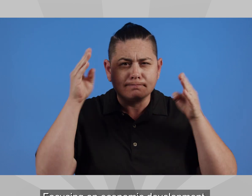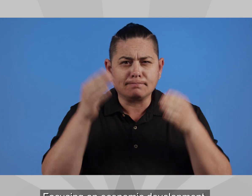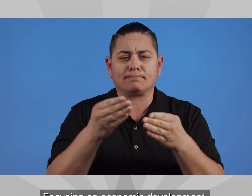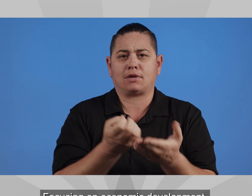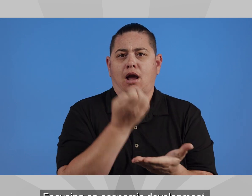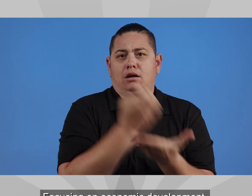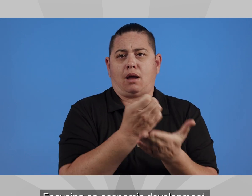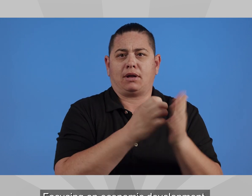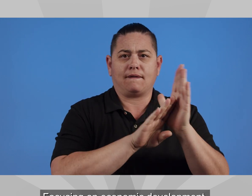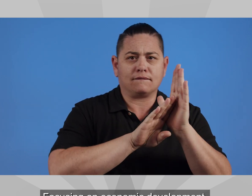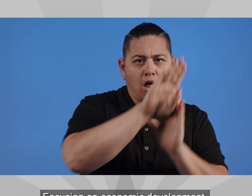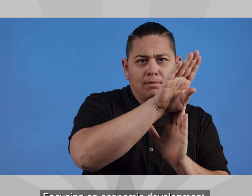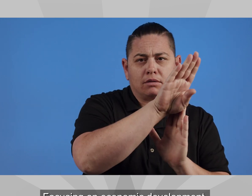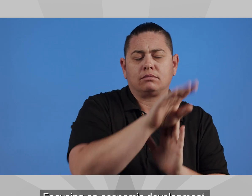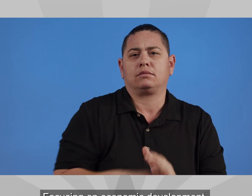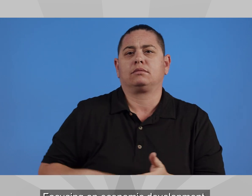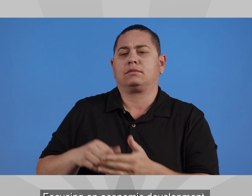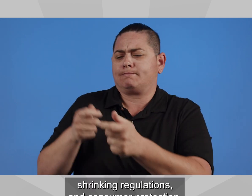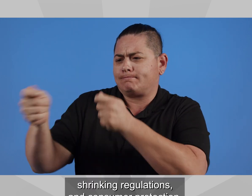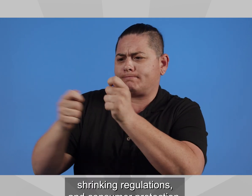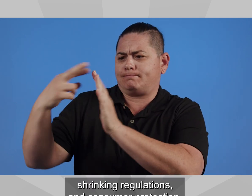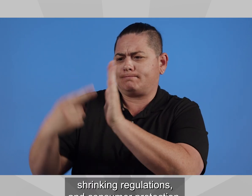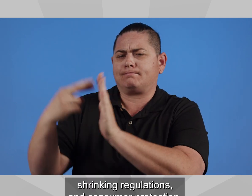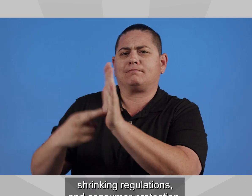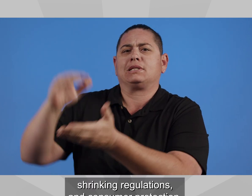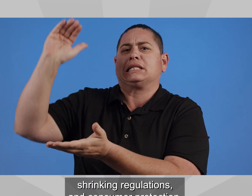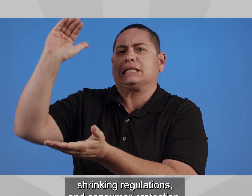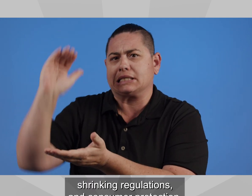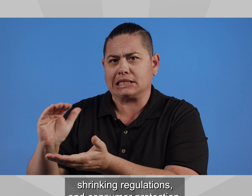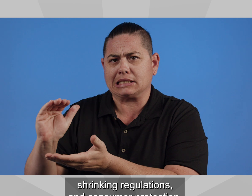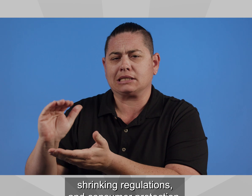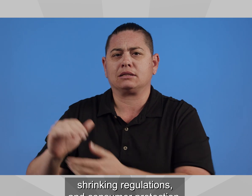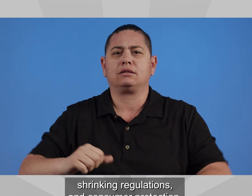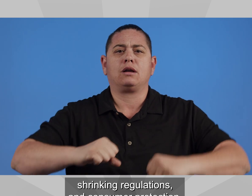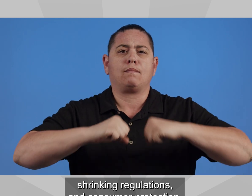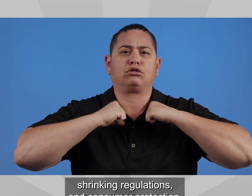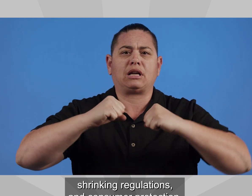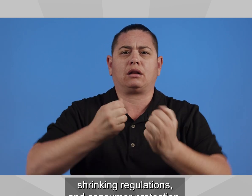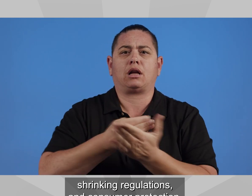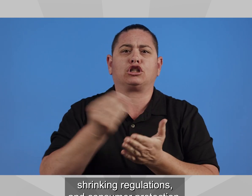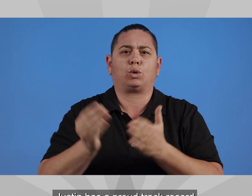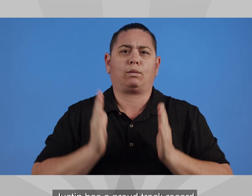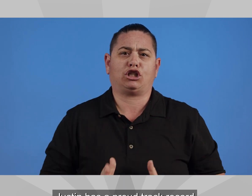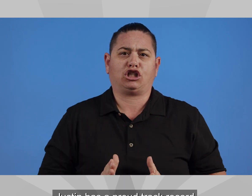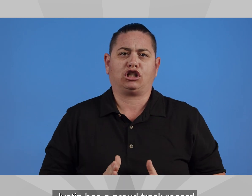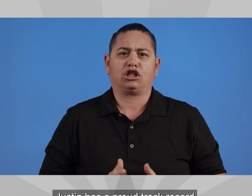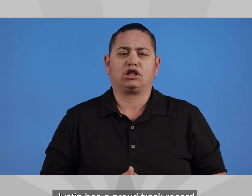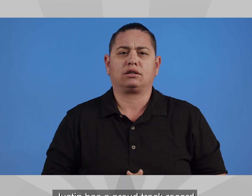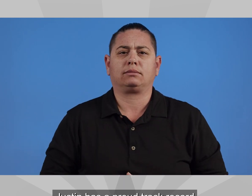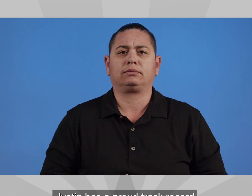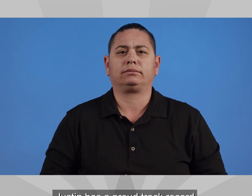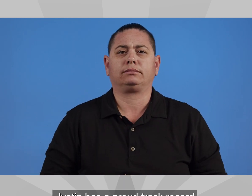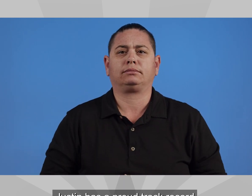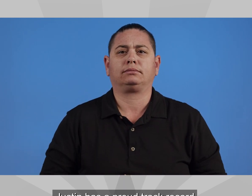Focusing on economic development, shrinking regulations, and consumer protection, Justin has